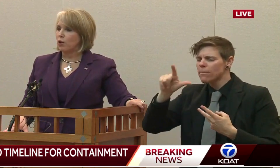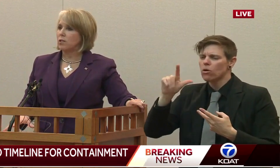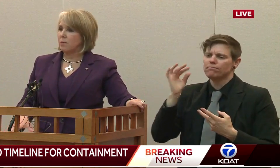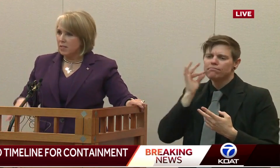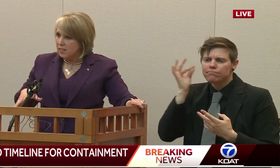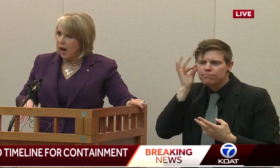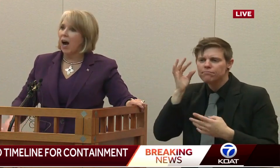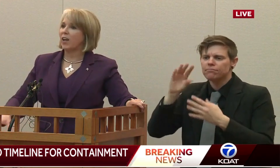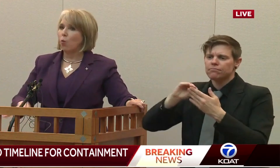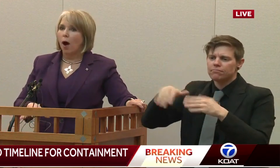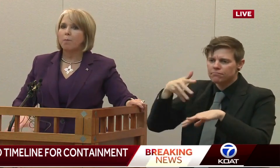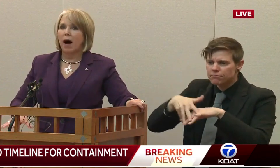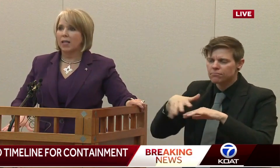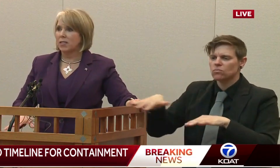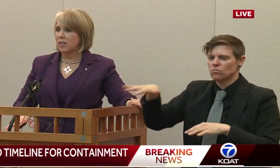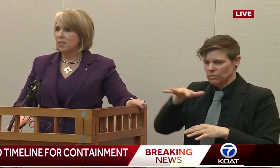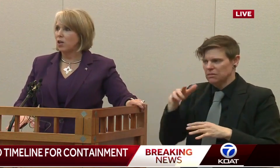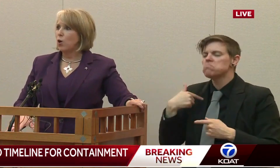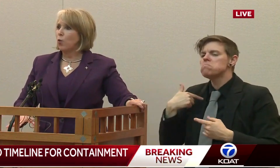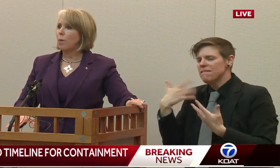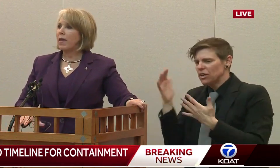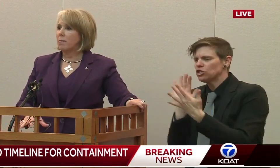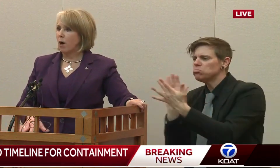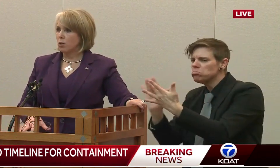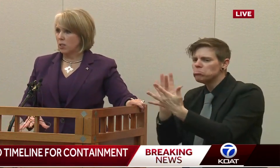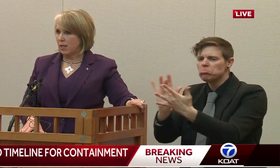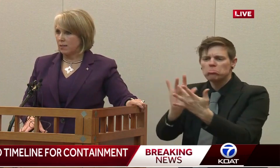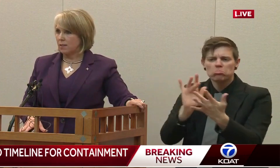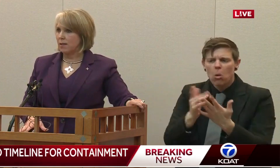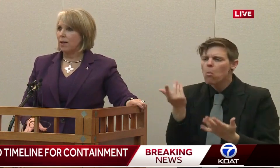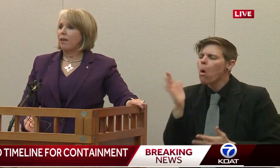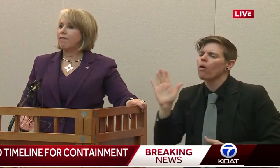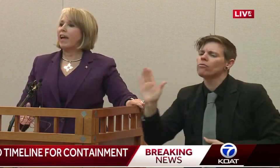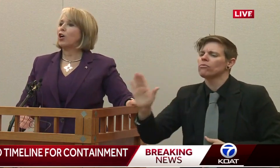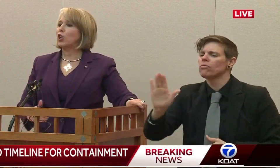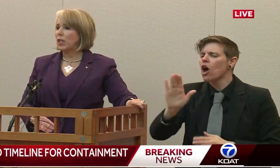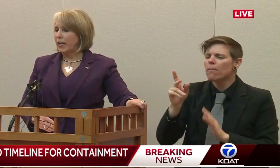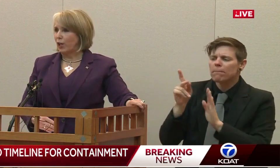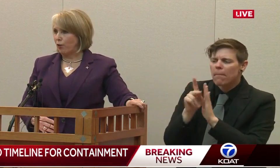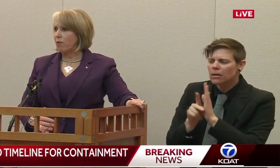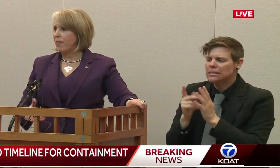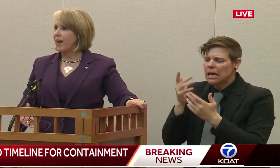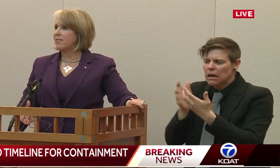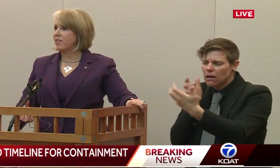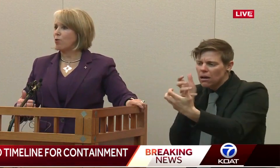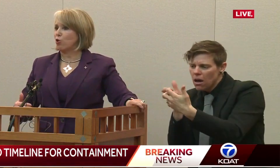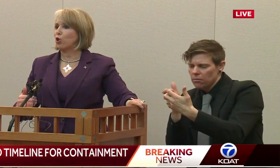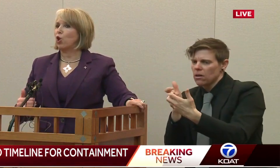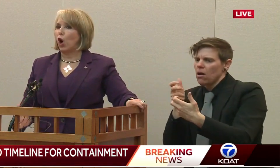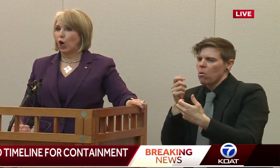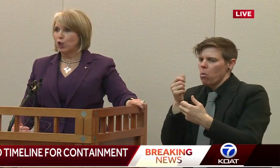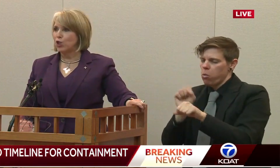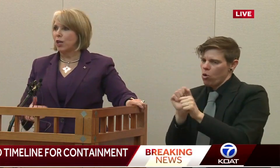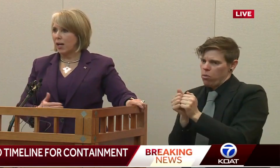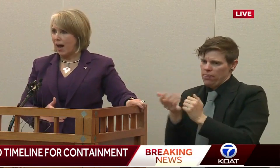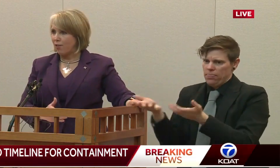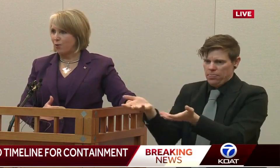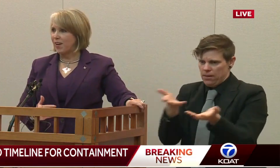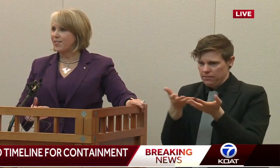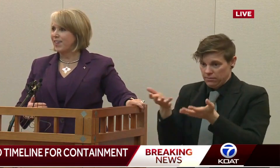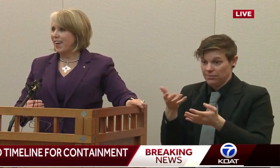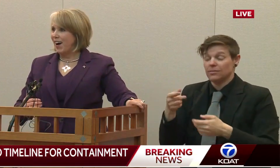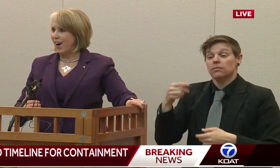tribal leader to decide what policies will make the most sense. They are clear that those are large